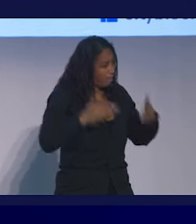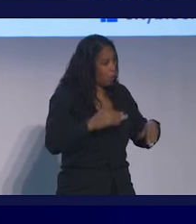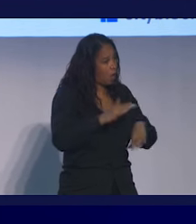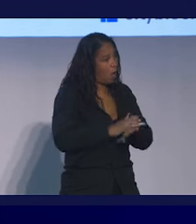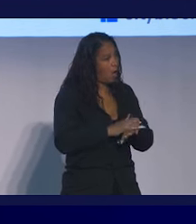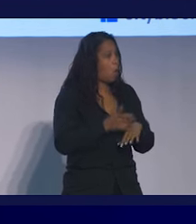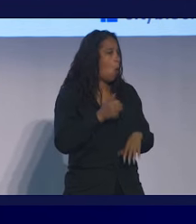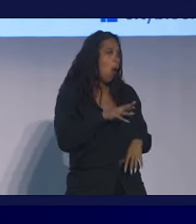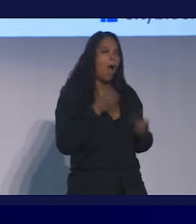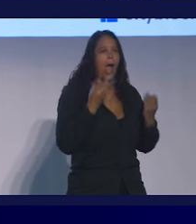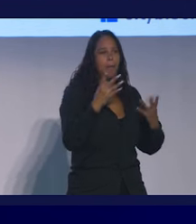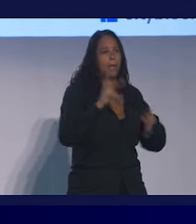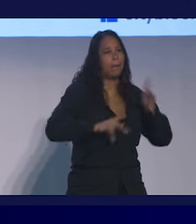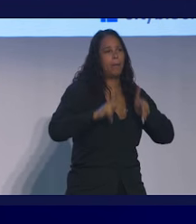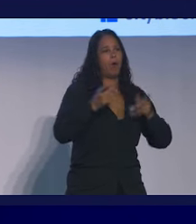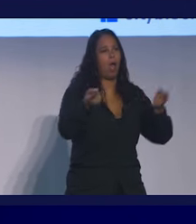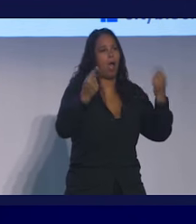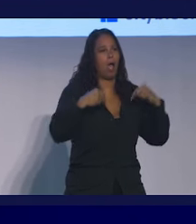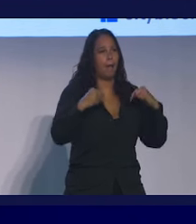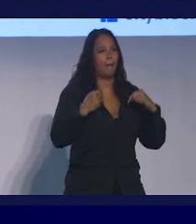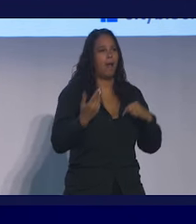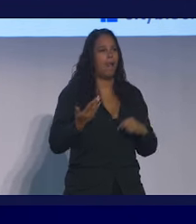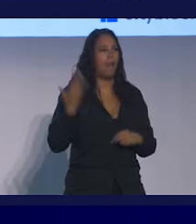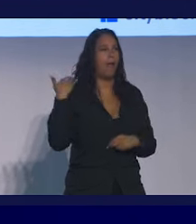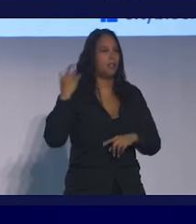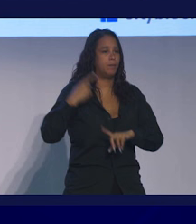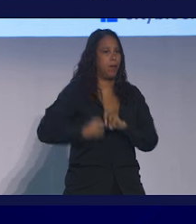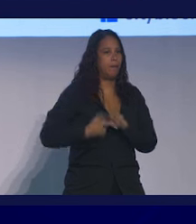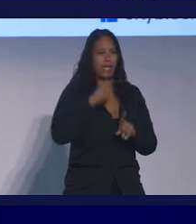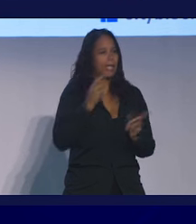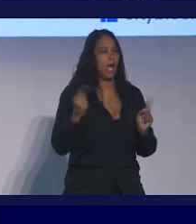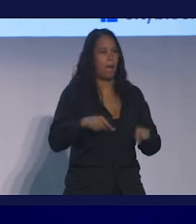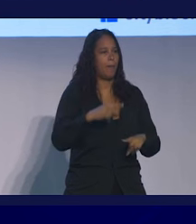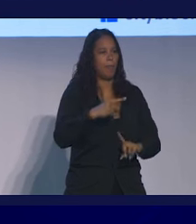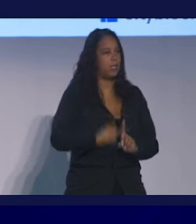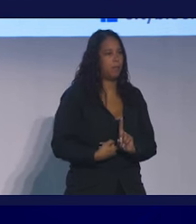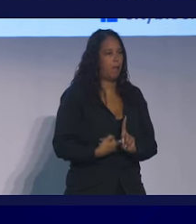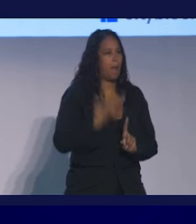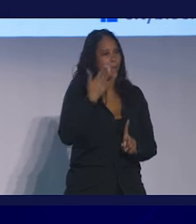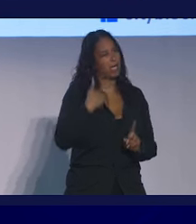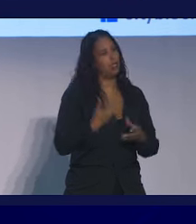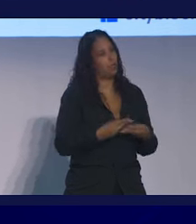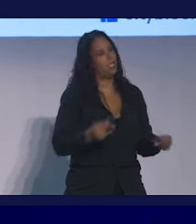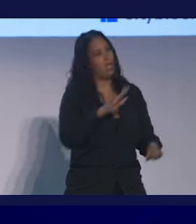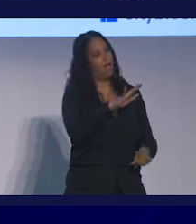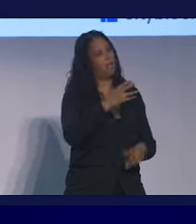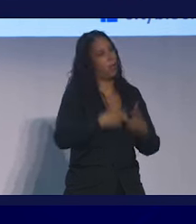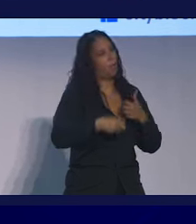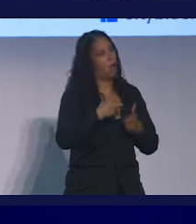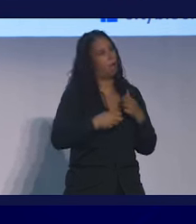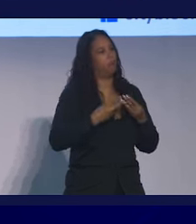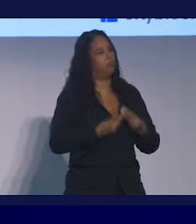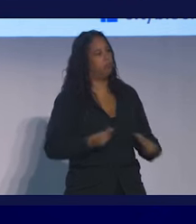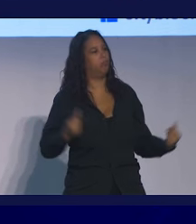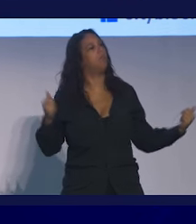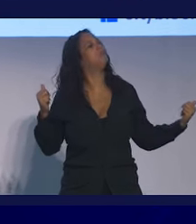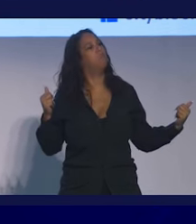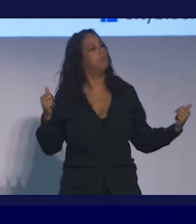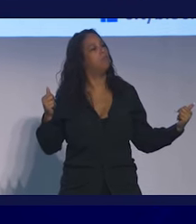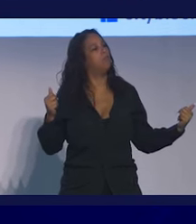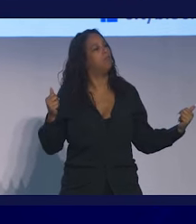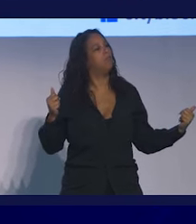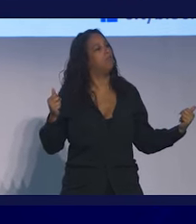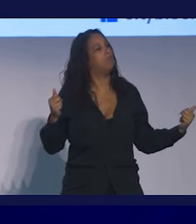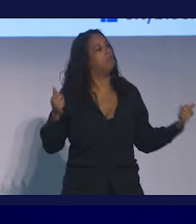here last month didn't come back this month? Because we solved their problem definitively. I would wager the